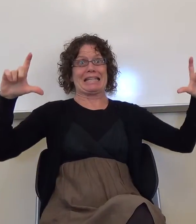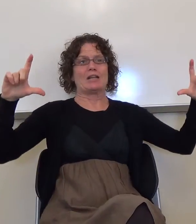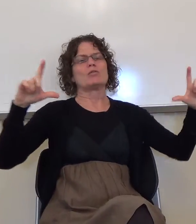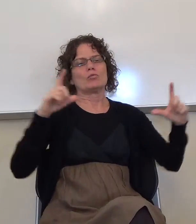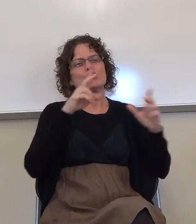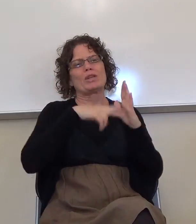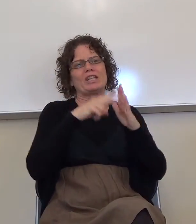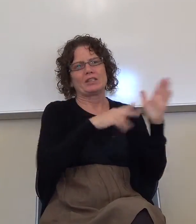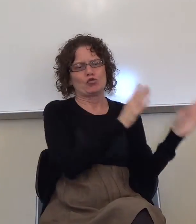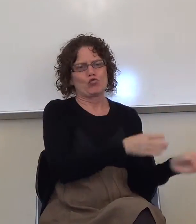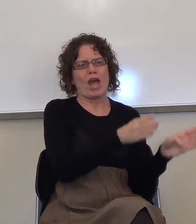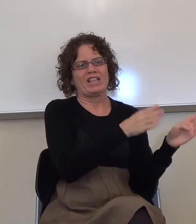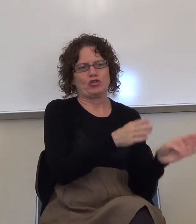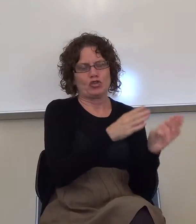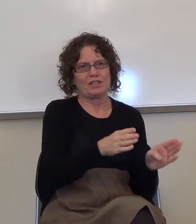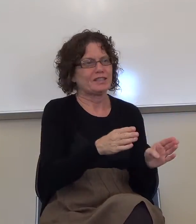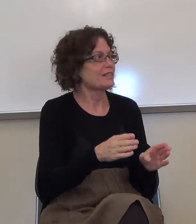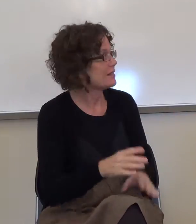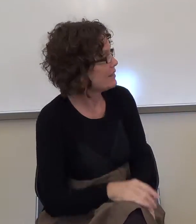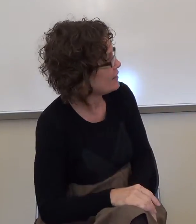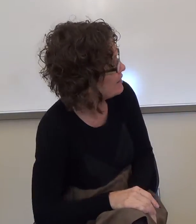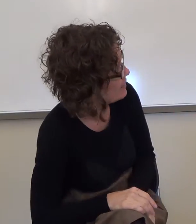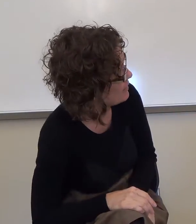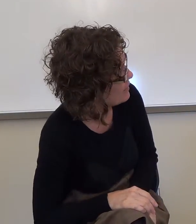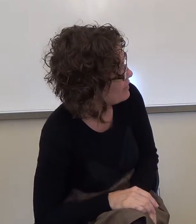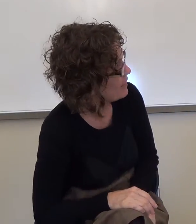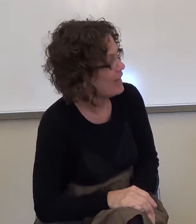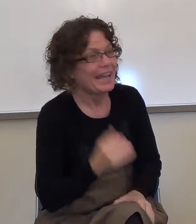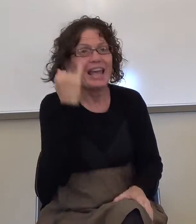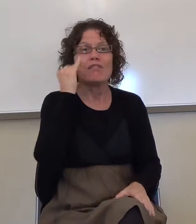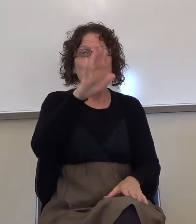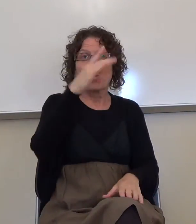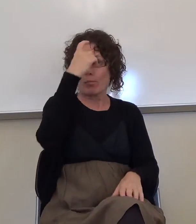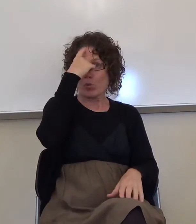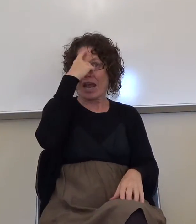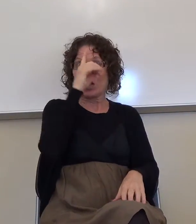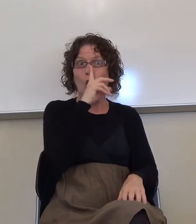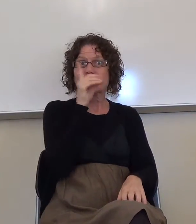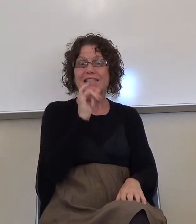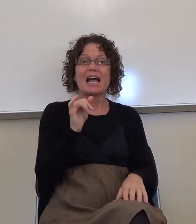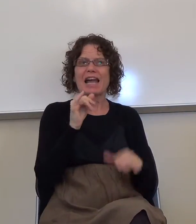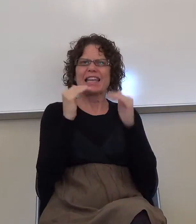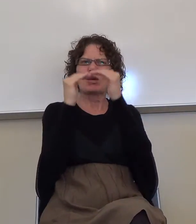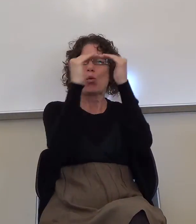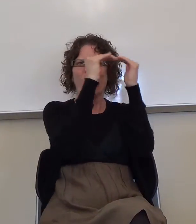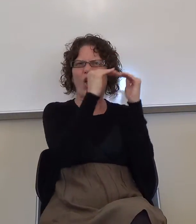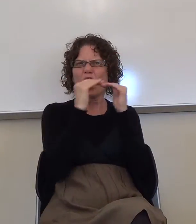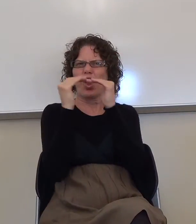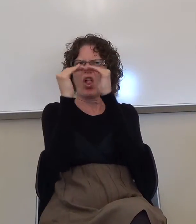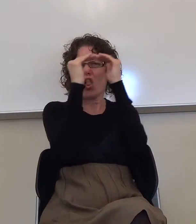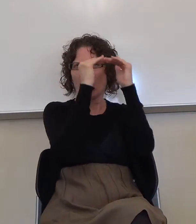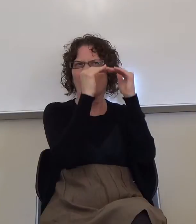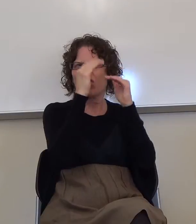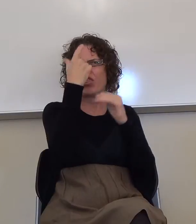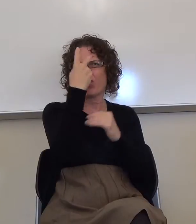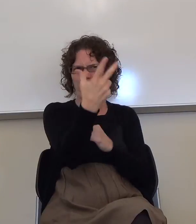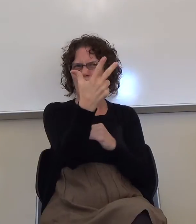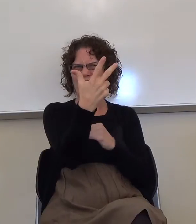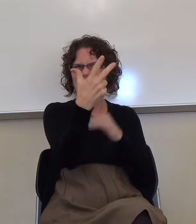This person will be in reading cafe. If your brain looks like this, more or less, you'll be, that person will be in